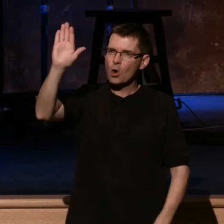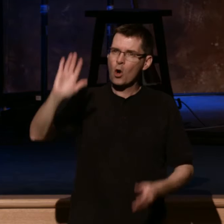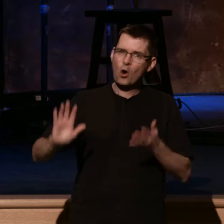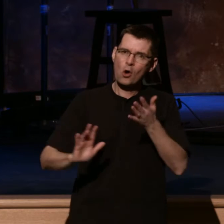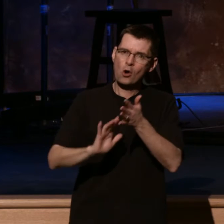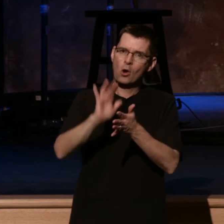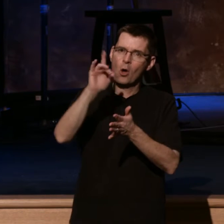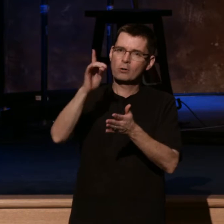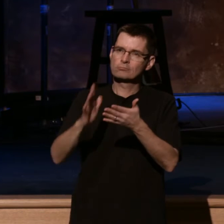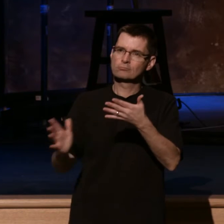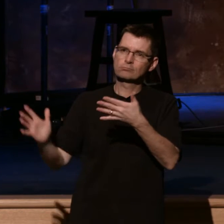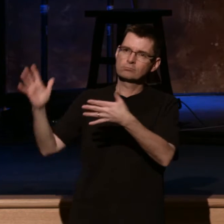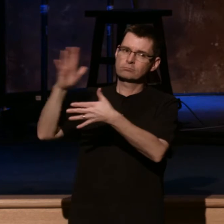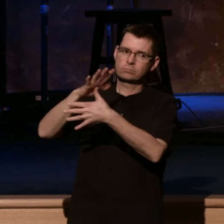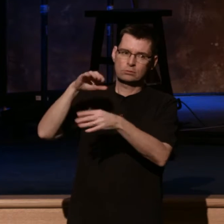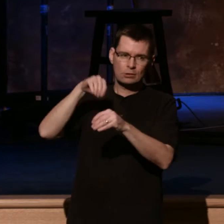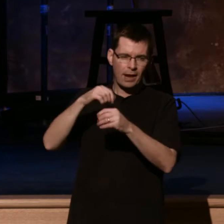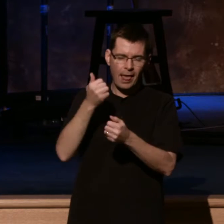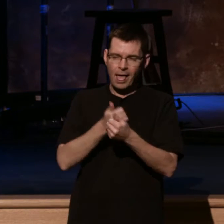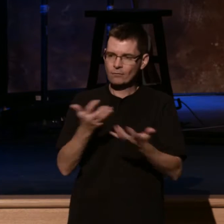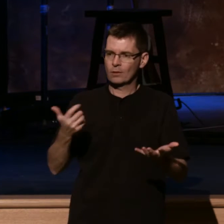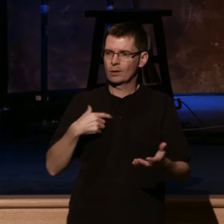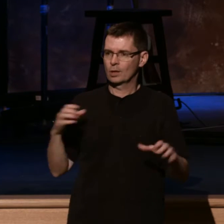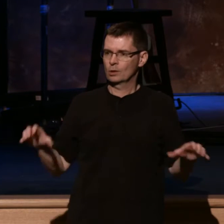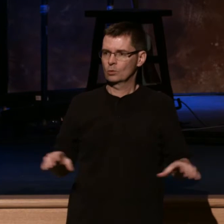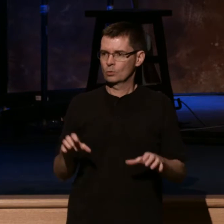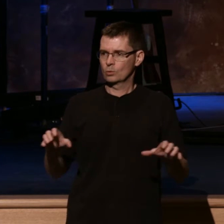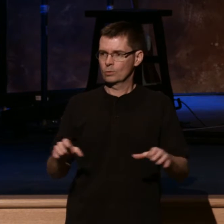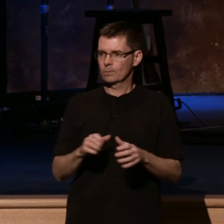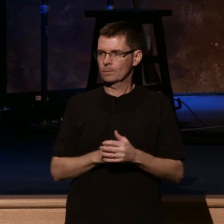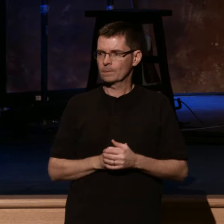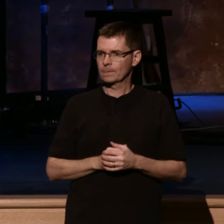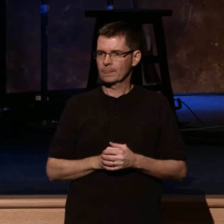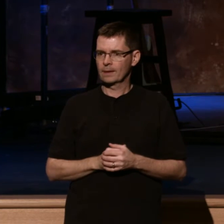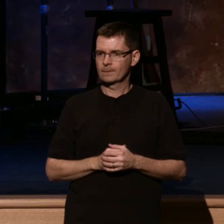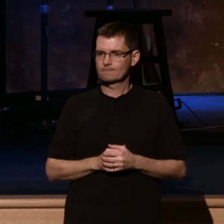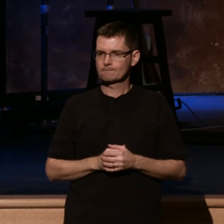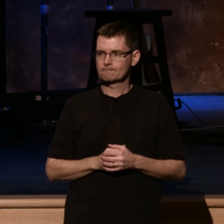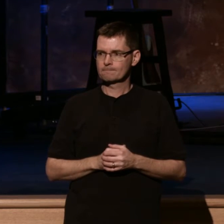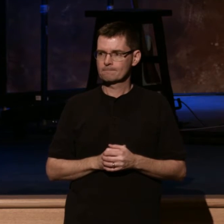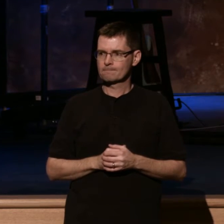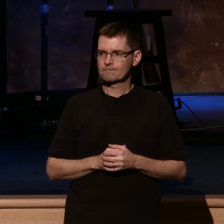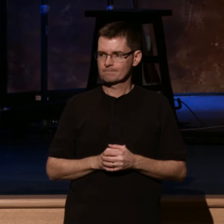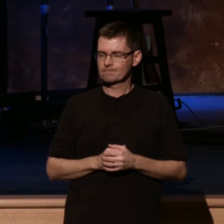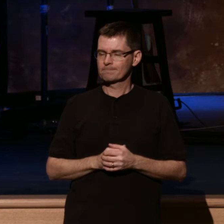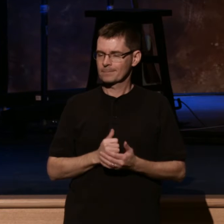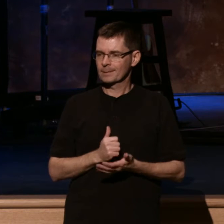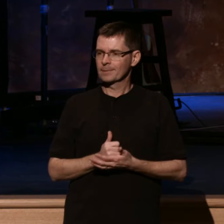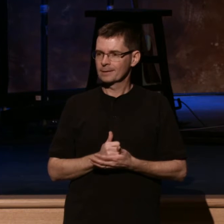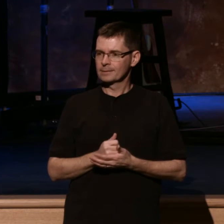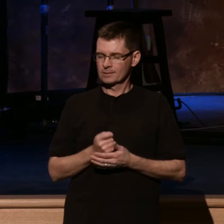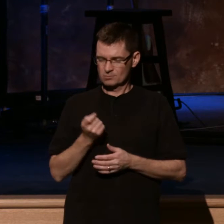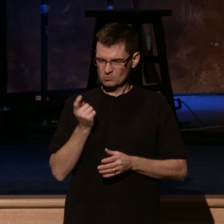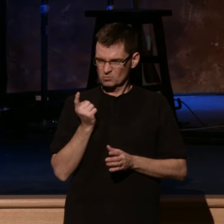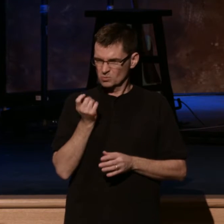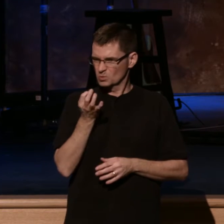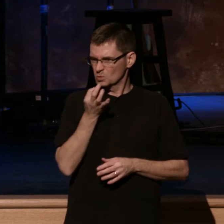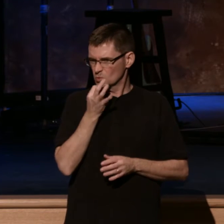that I do. So in just a moment, we're going to seal what has happened